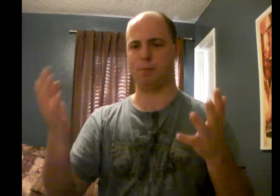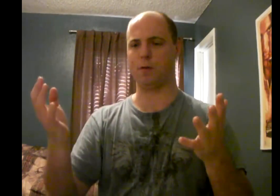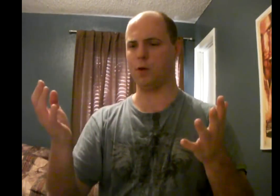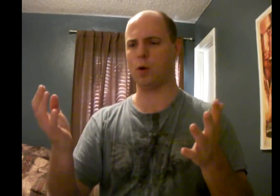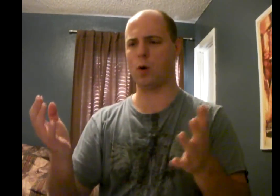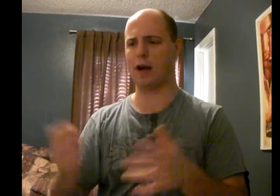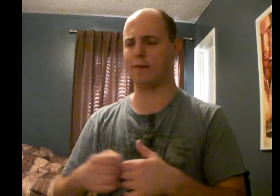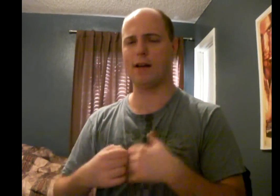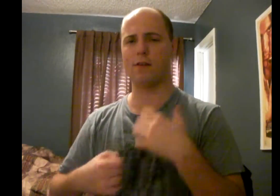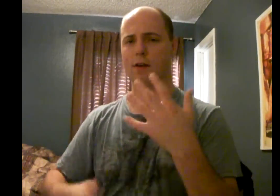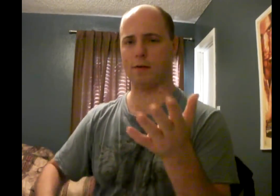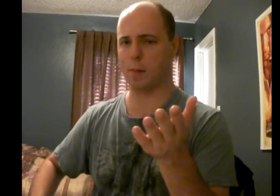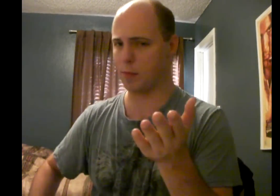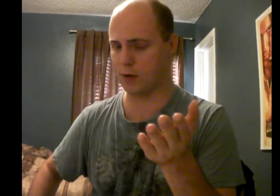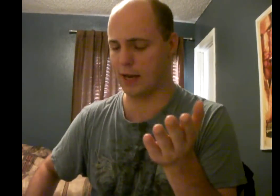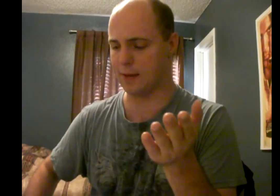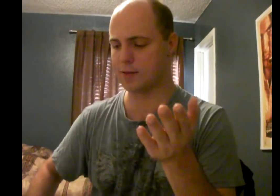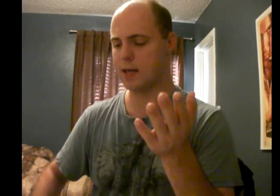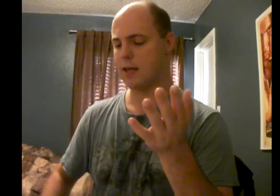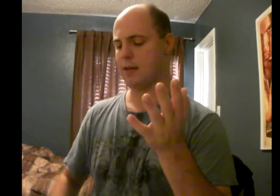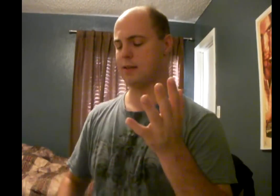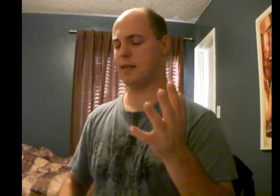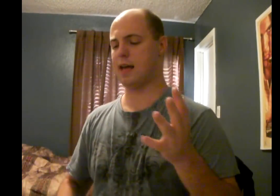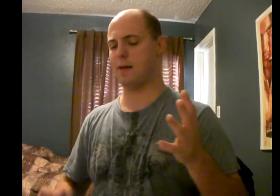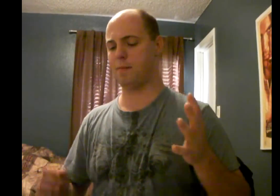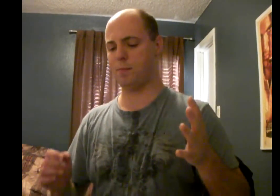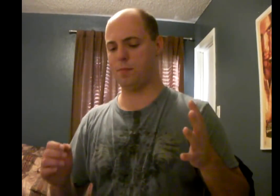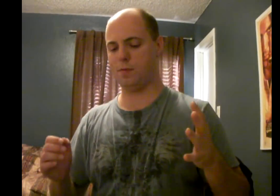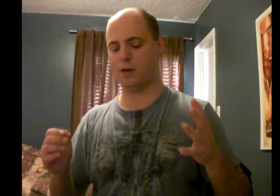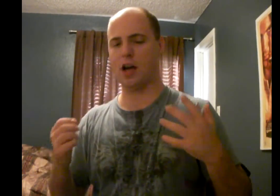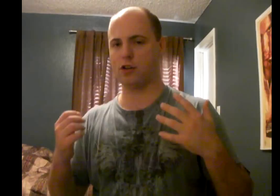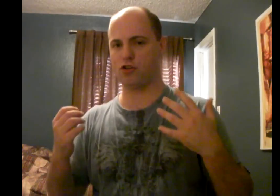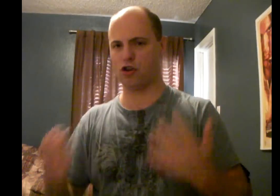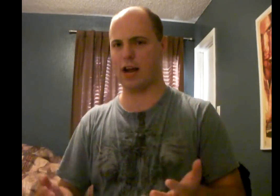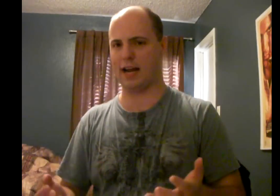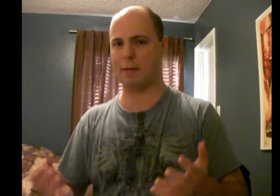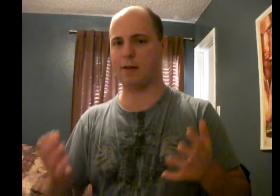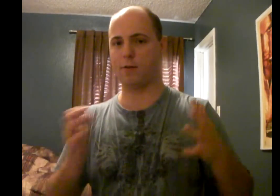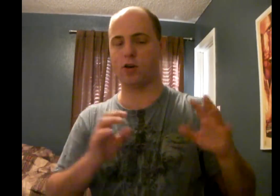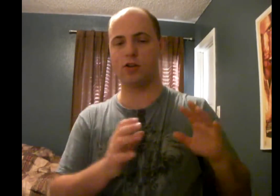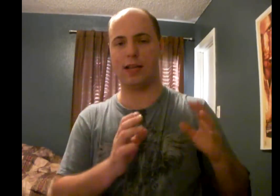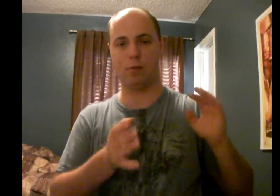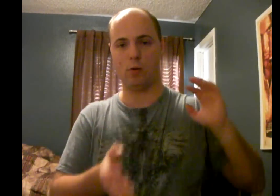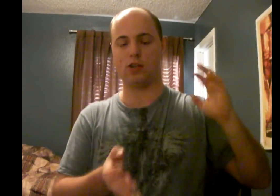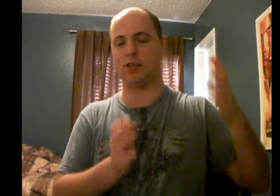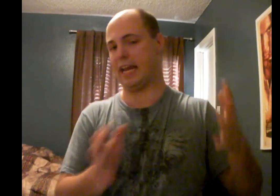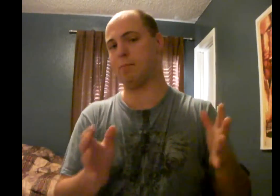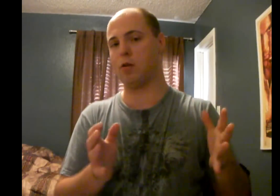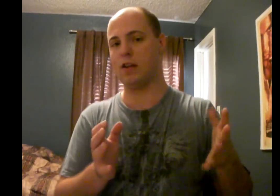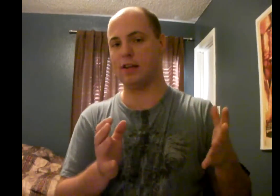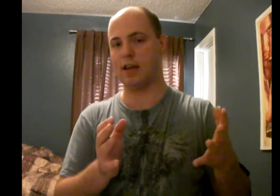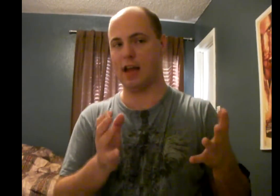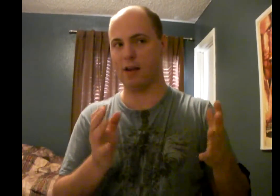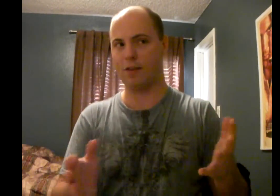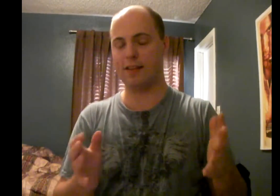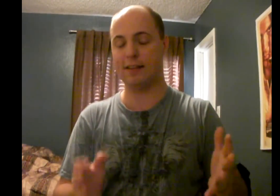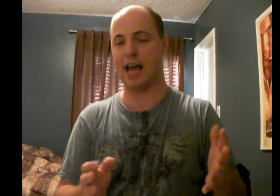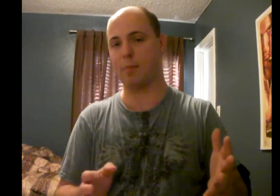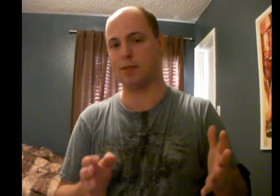spoof duo, I never can remember their names, is that they're not trying. mean, at first, like, when you watch a date movie, everything that